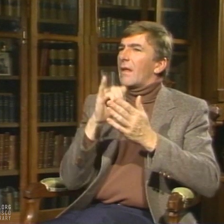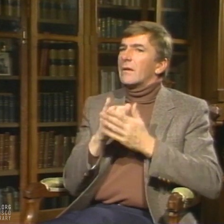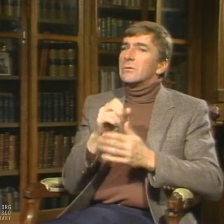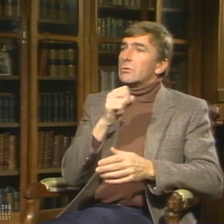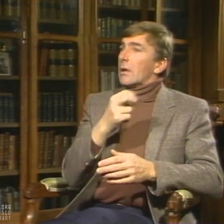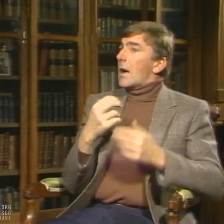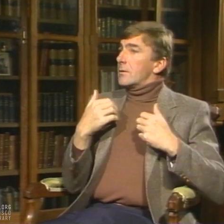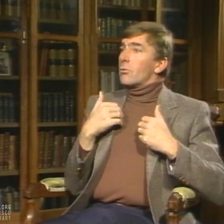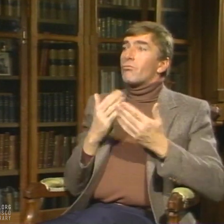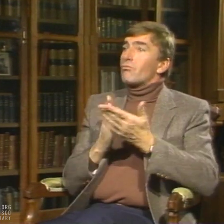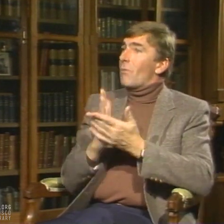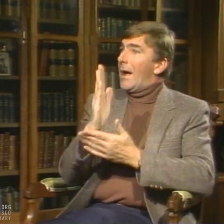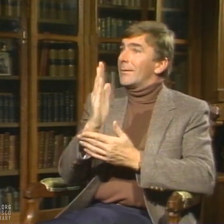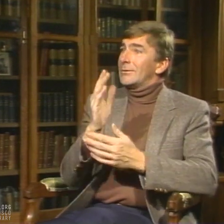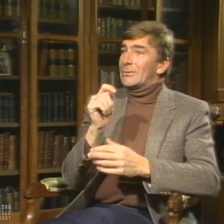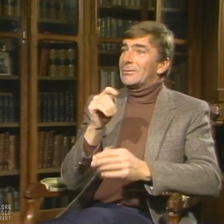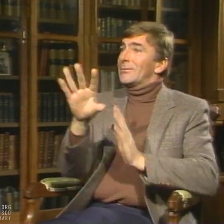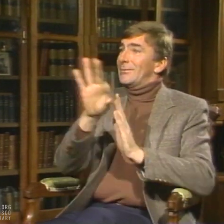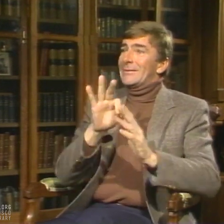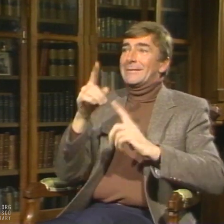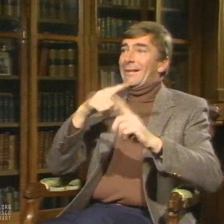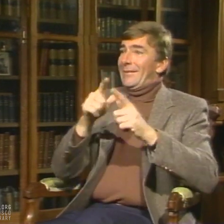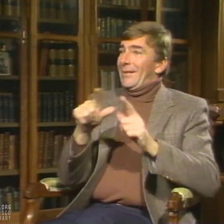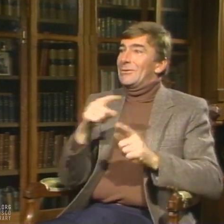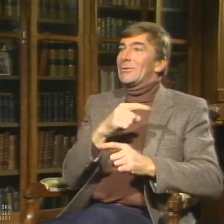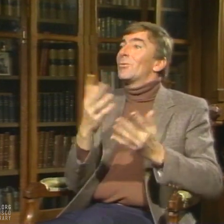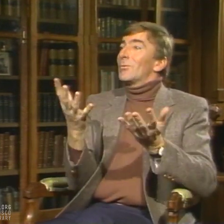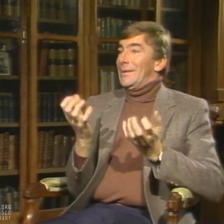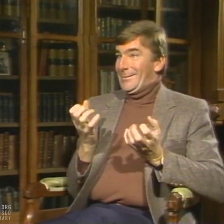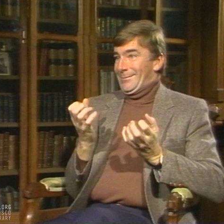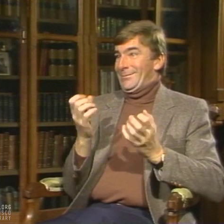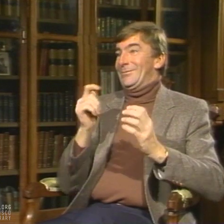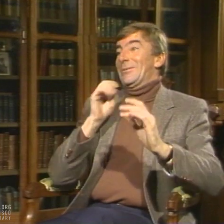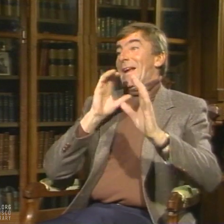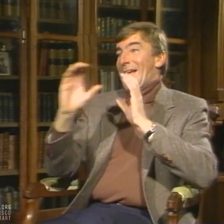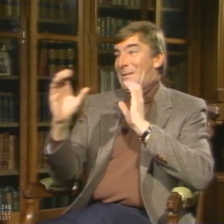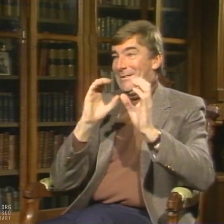to use the sign language of her own choice to communicate.